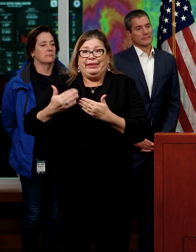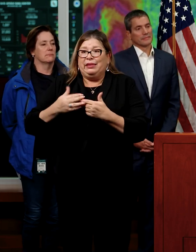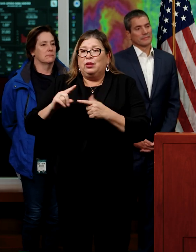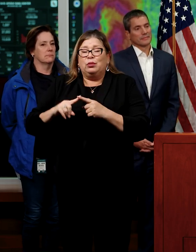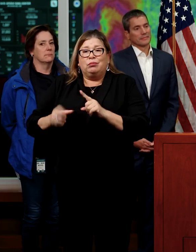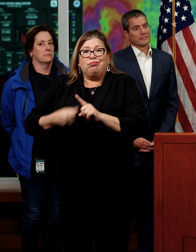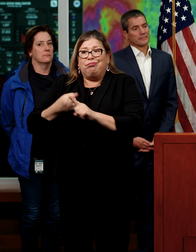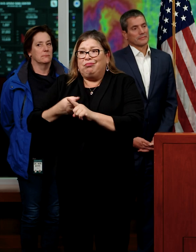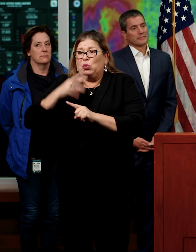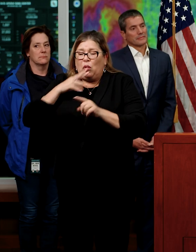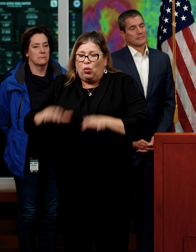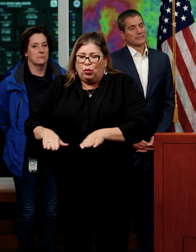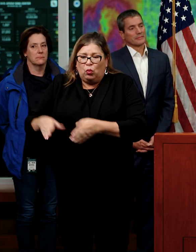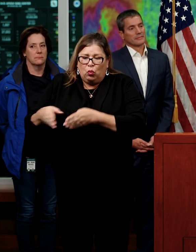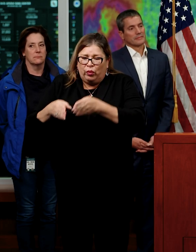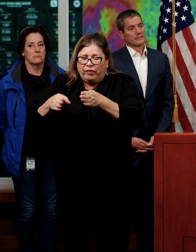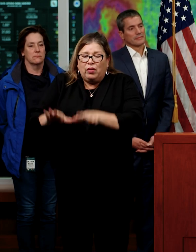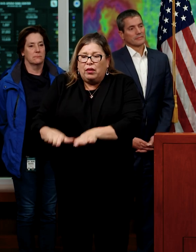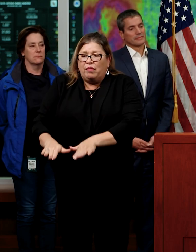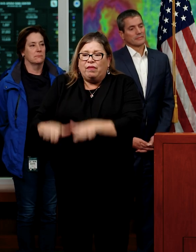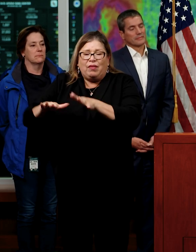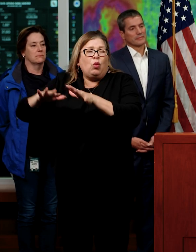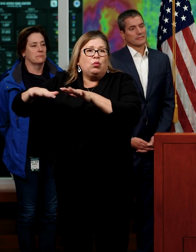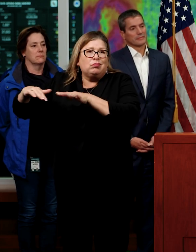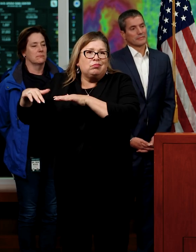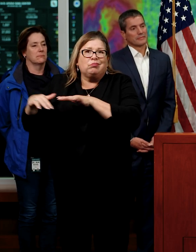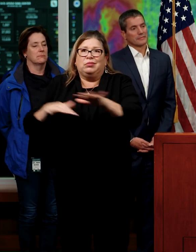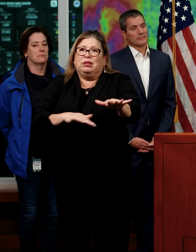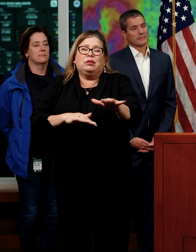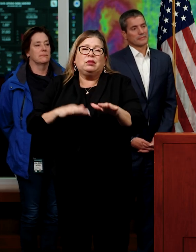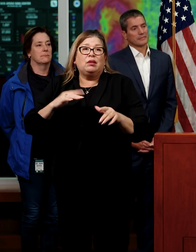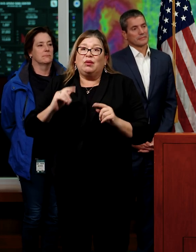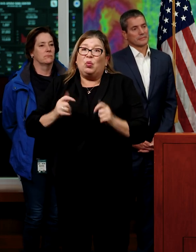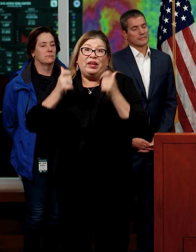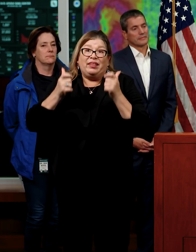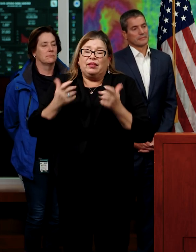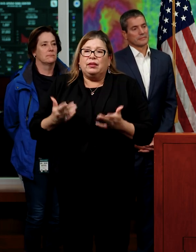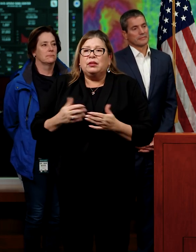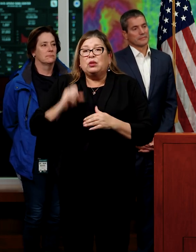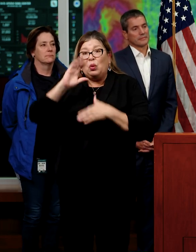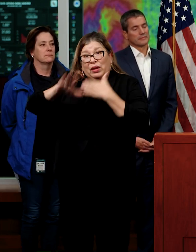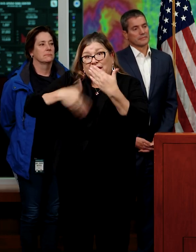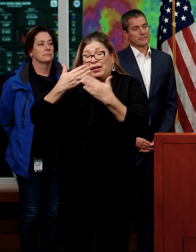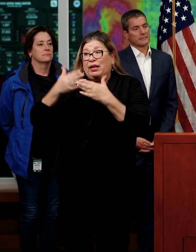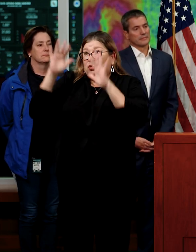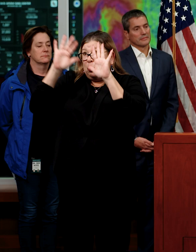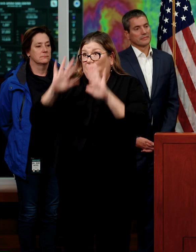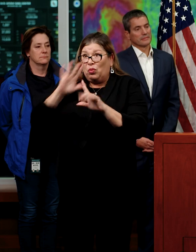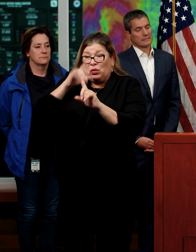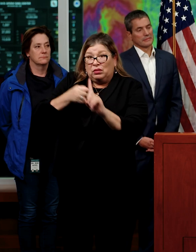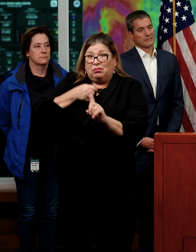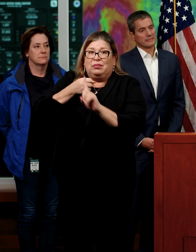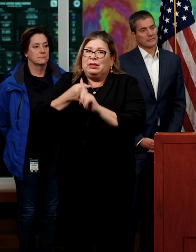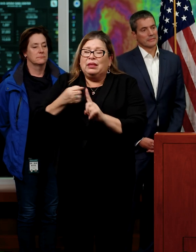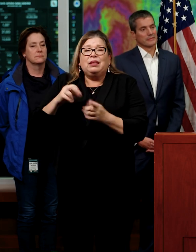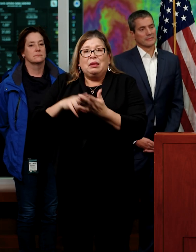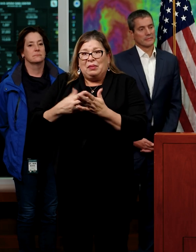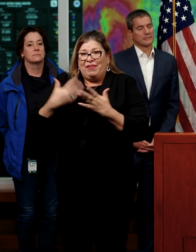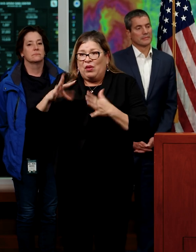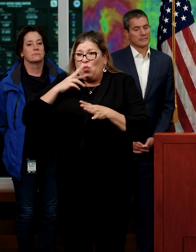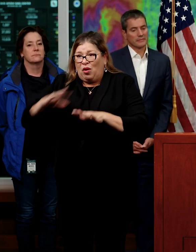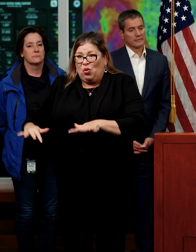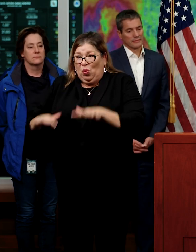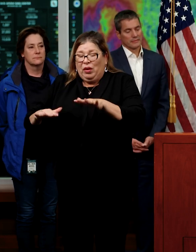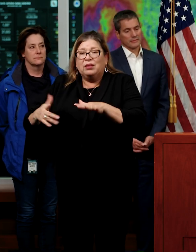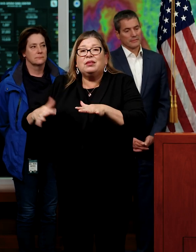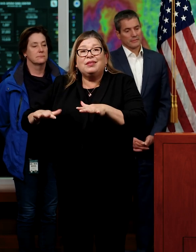rivers and tributaries, and they're going to rise quickly. And the next storm comes, we're just at that much higher rate.